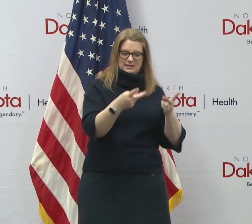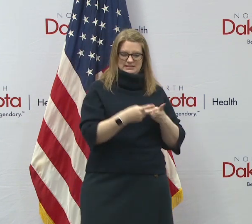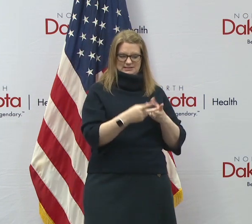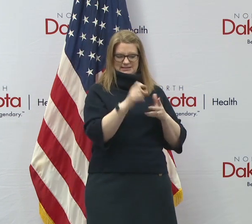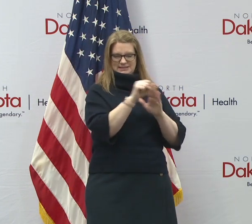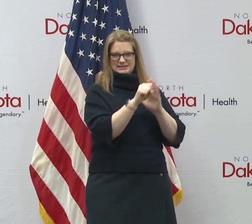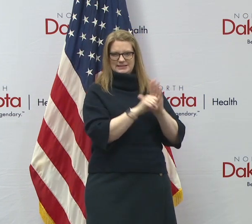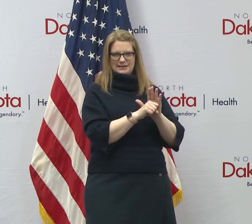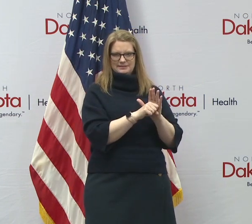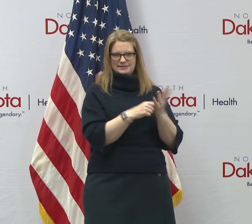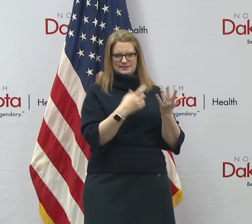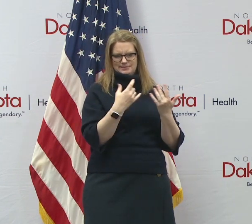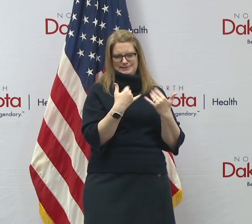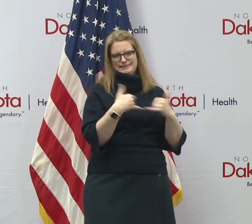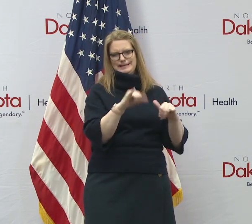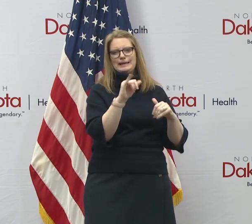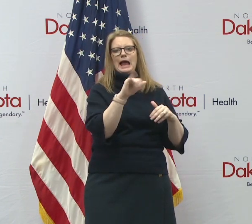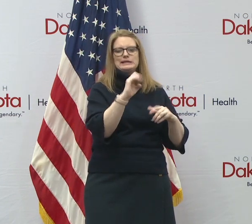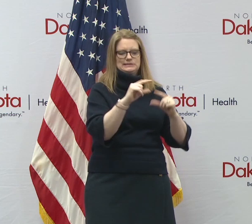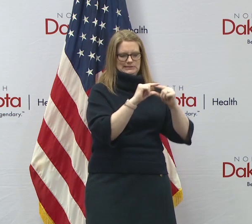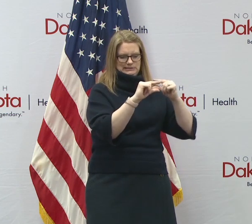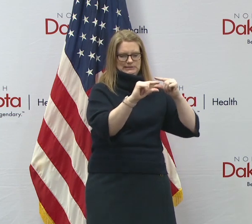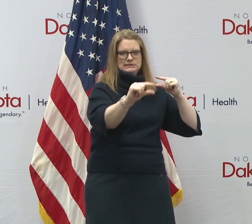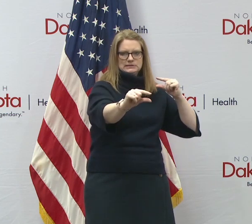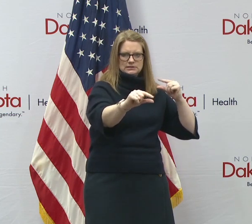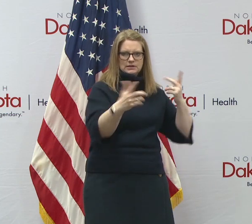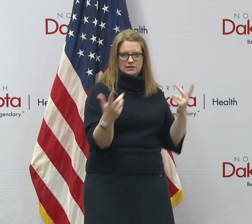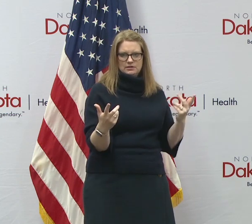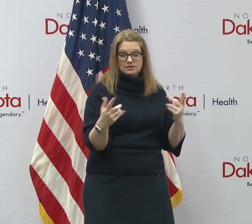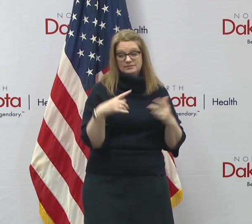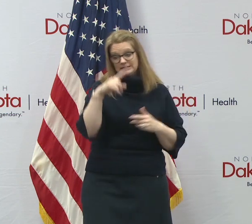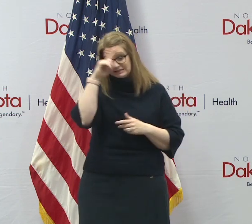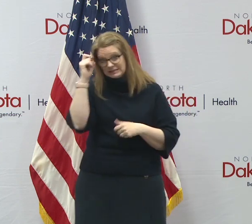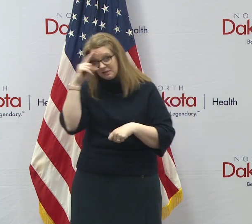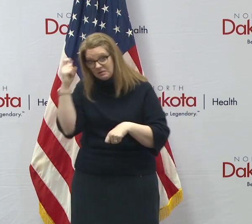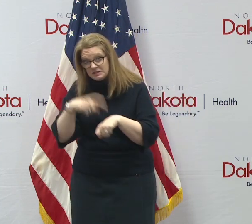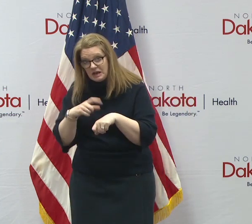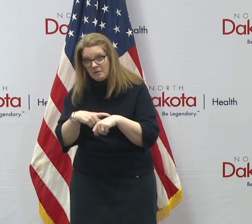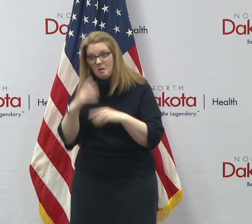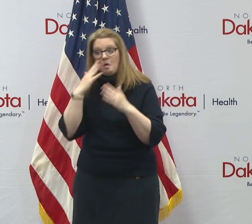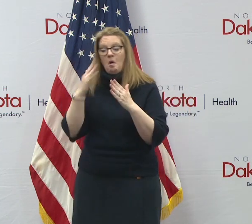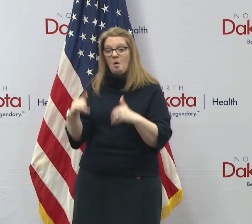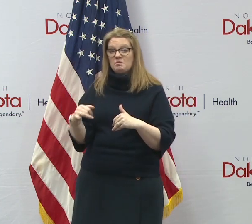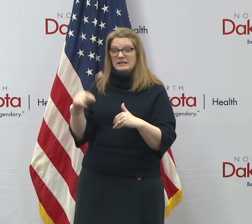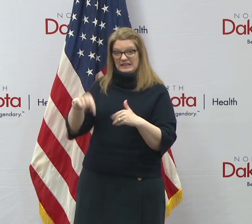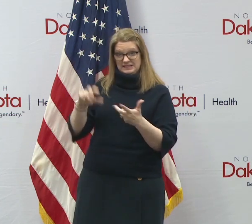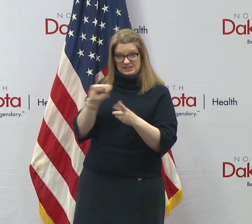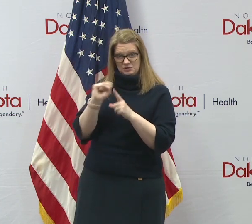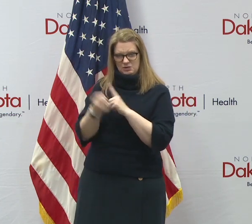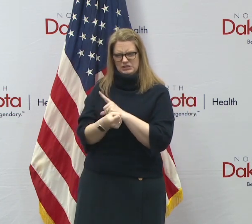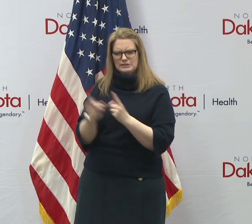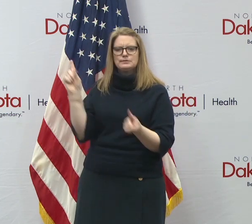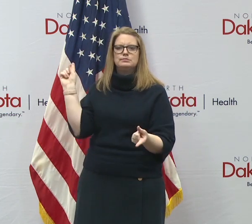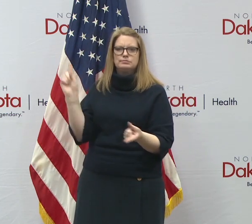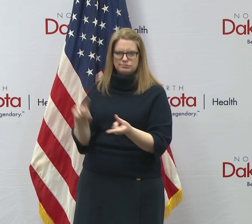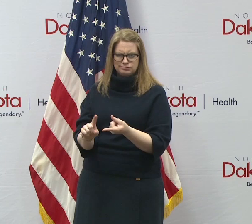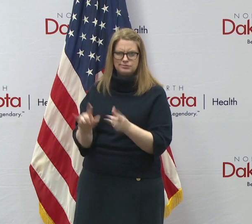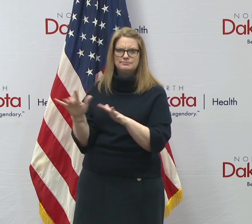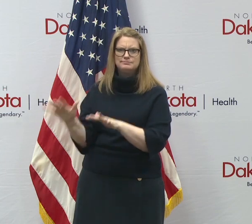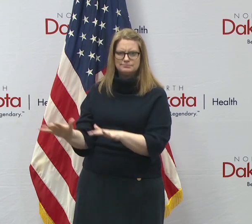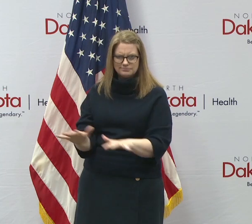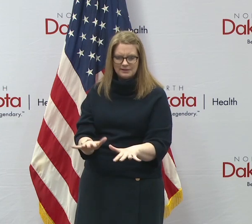the lakes yet. So looking ahead, of course, we hope we're in a different situation by the summer, but if we're not, uh, it's either going to be a combination of,